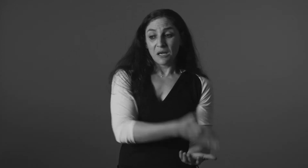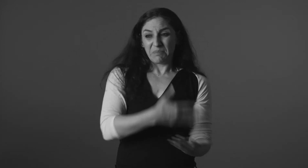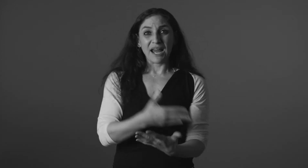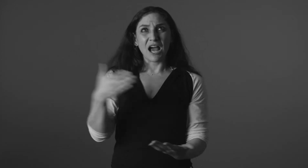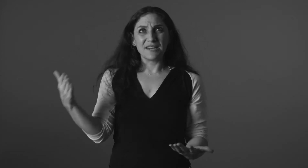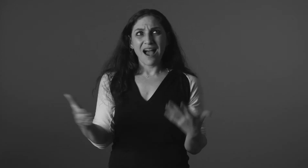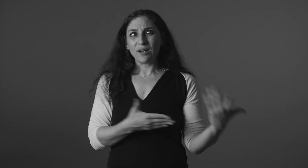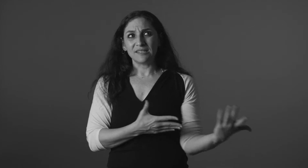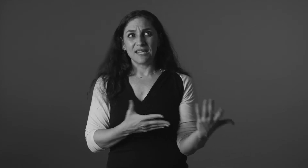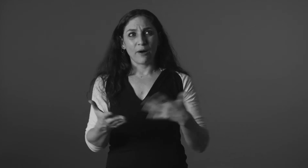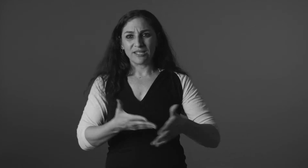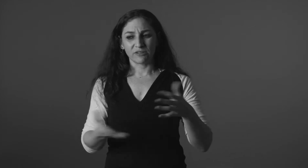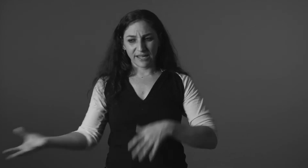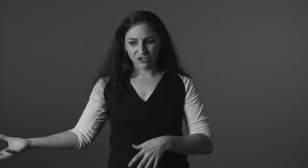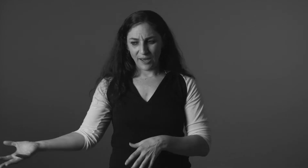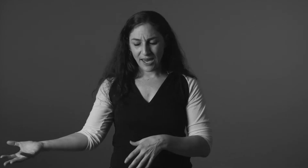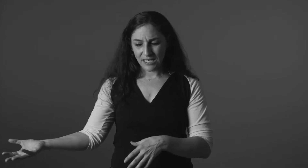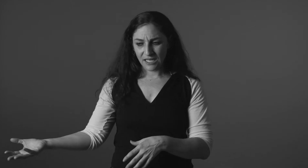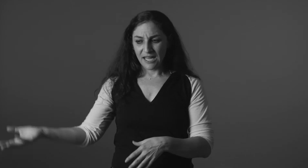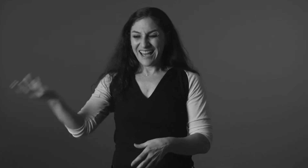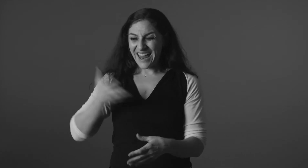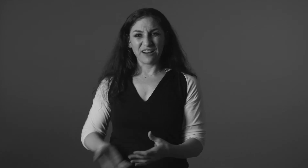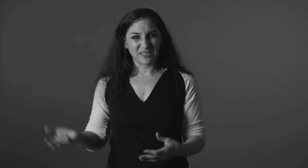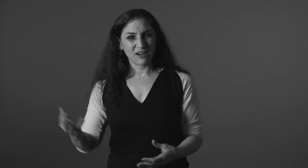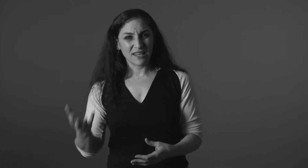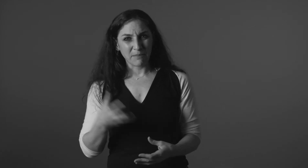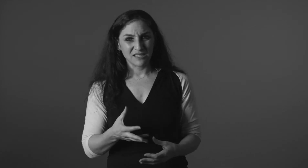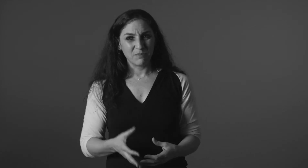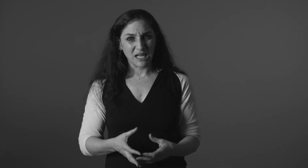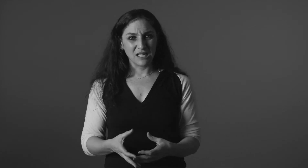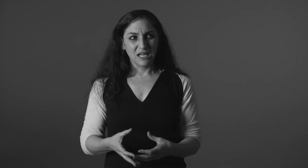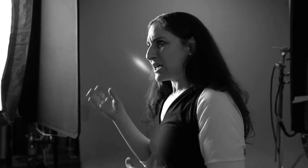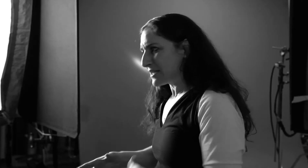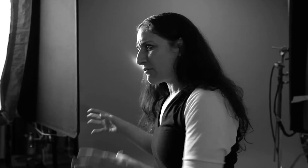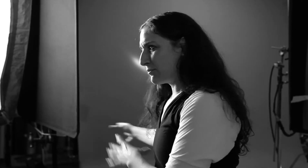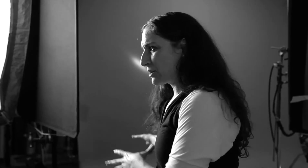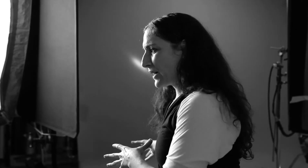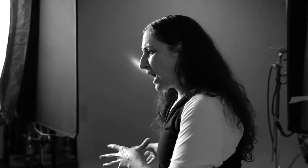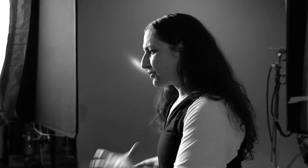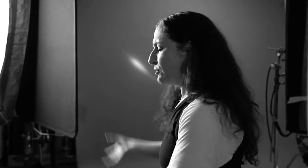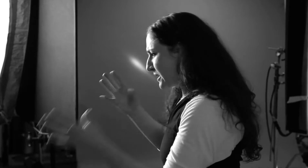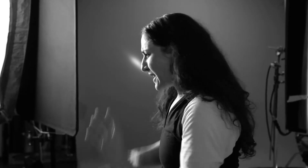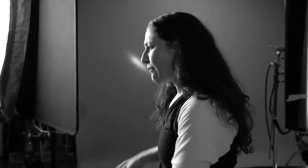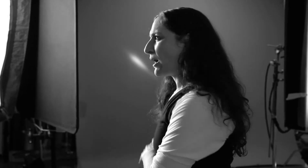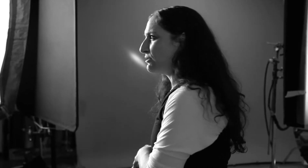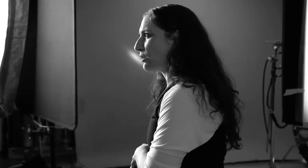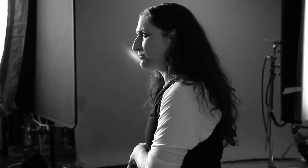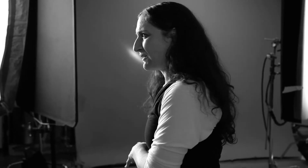But I now I see how I sort of left you hanging and how scary that must have been. Is that what was going on for you? And is that why you called my